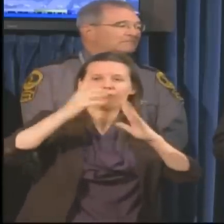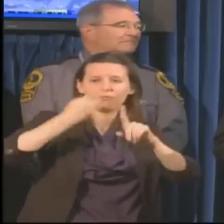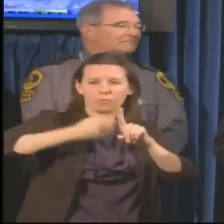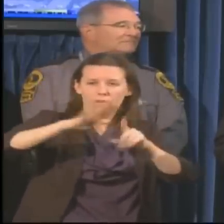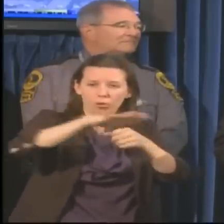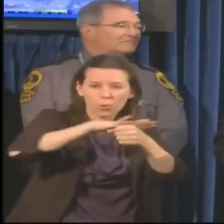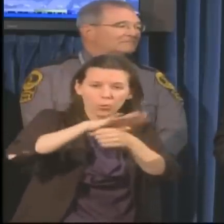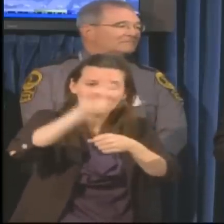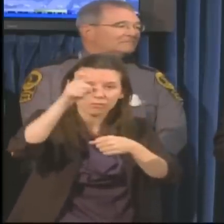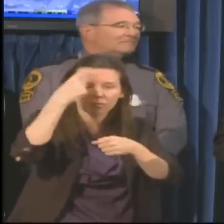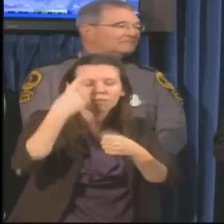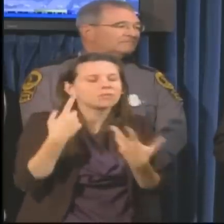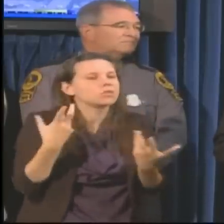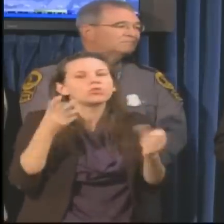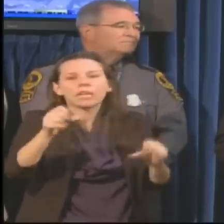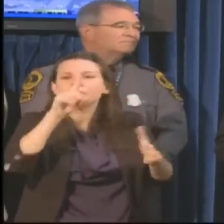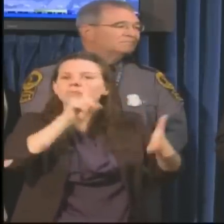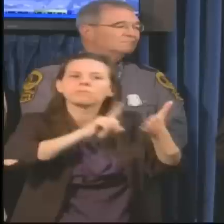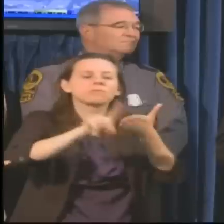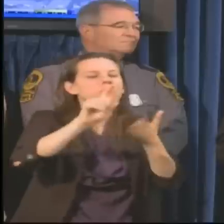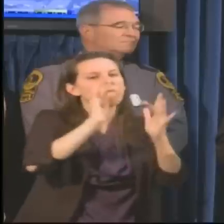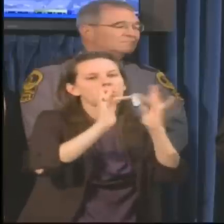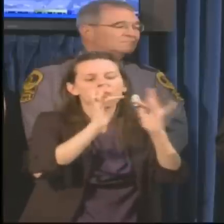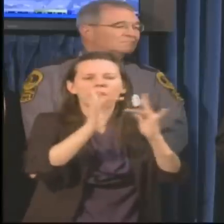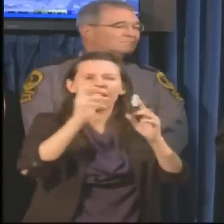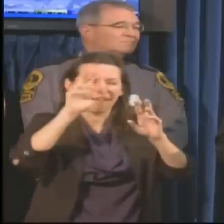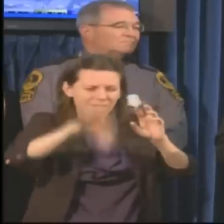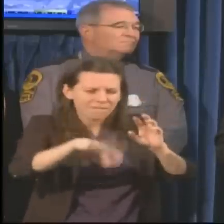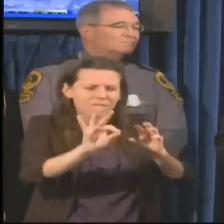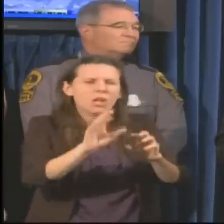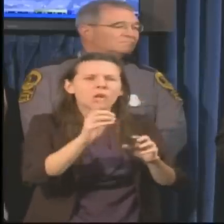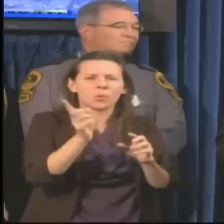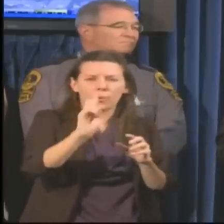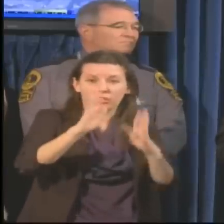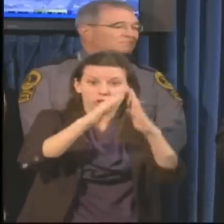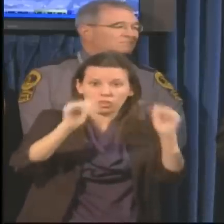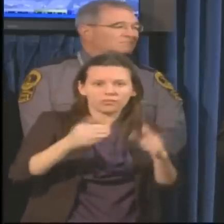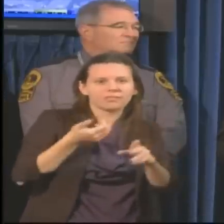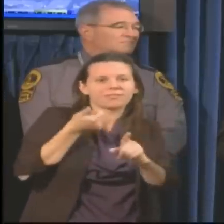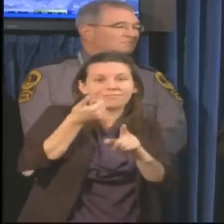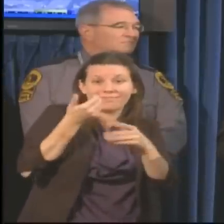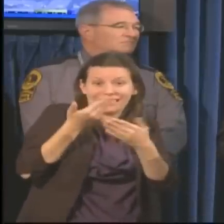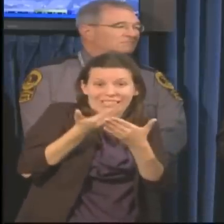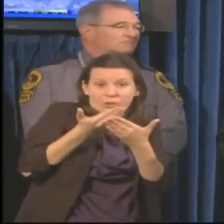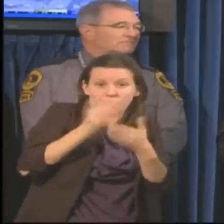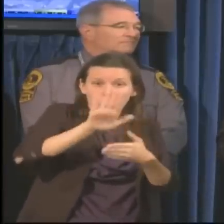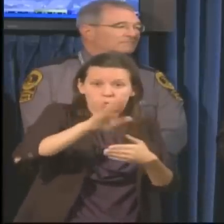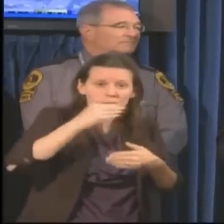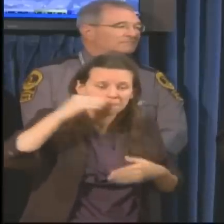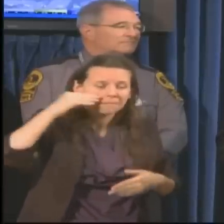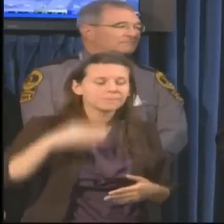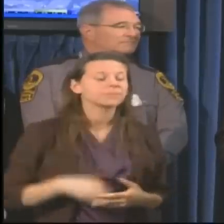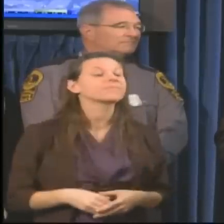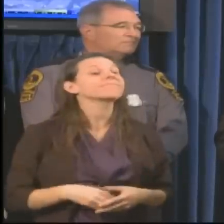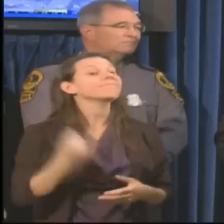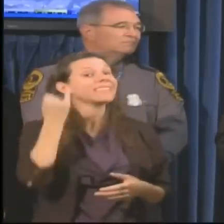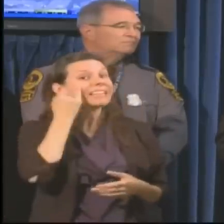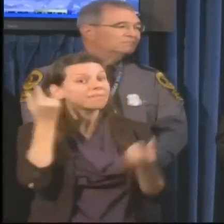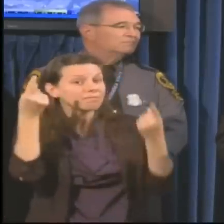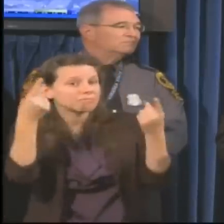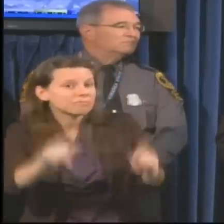government officials or go to their websites, better yet, and they can tell you where these shelters are. We remind people, once again, if you lose